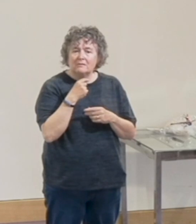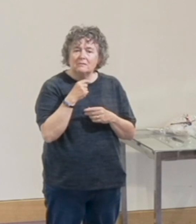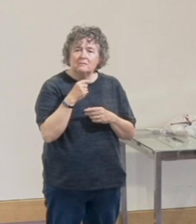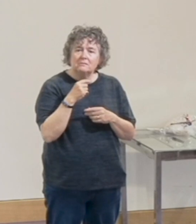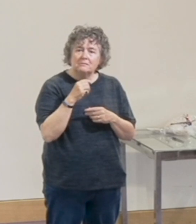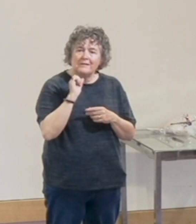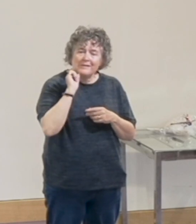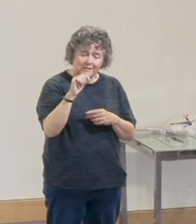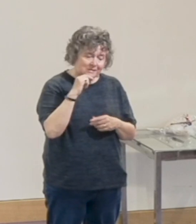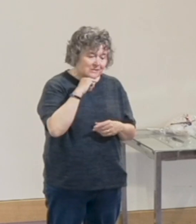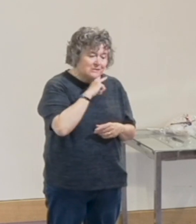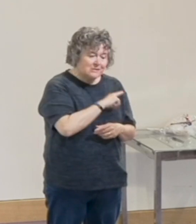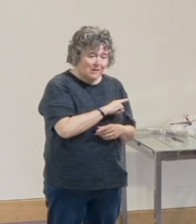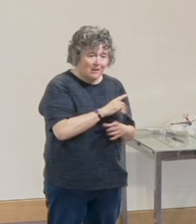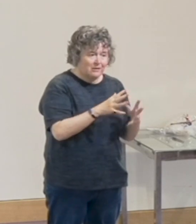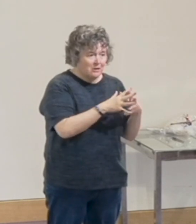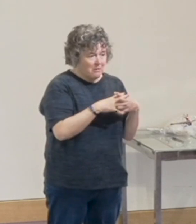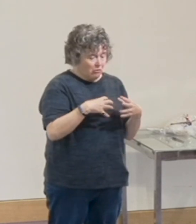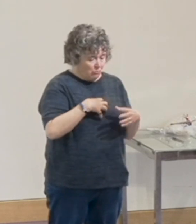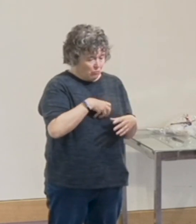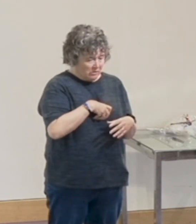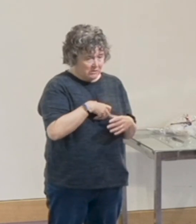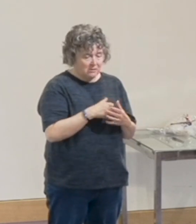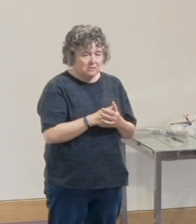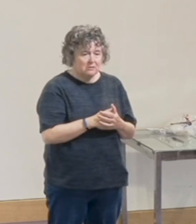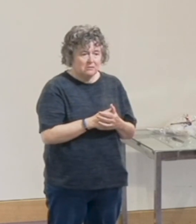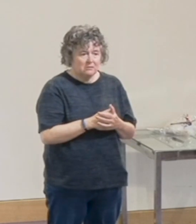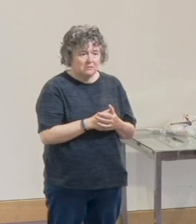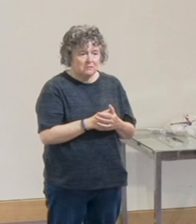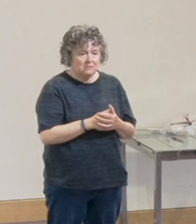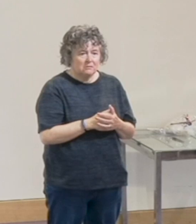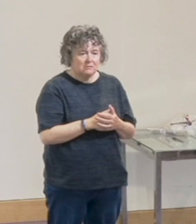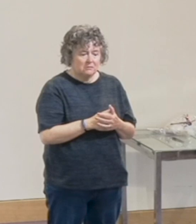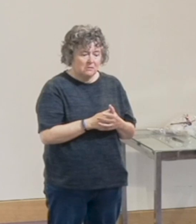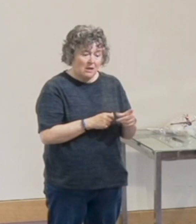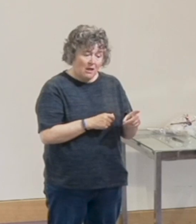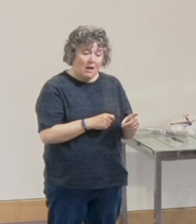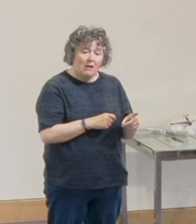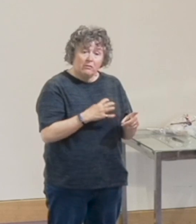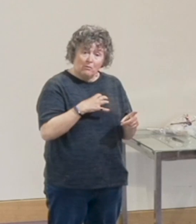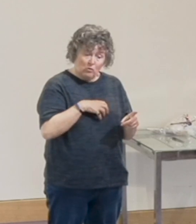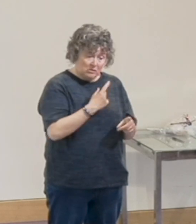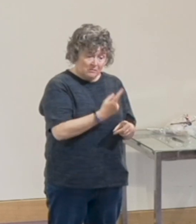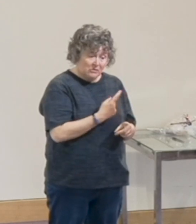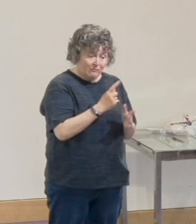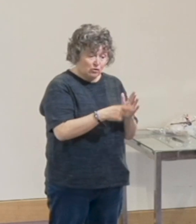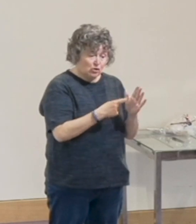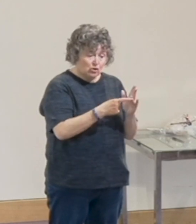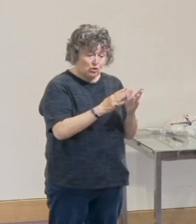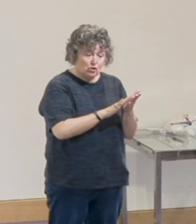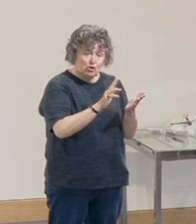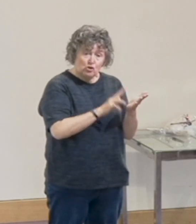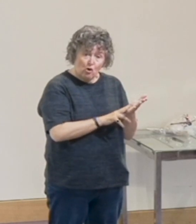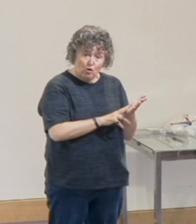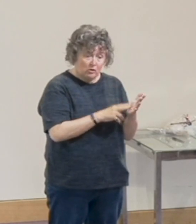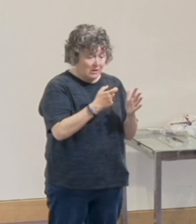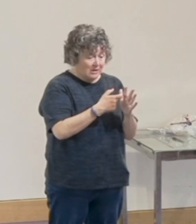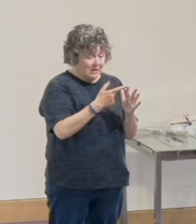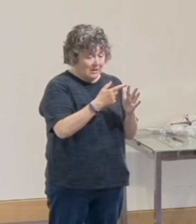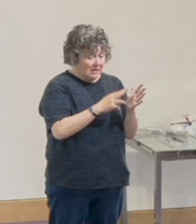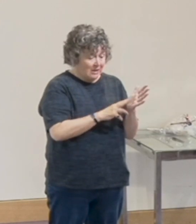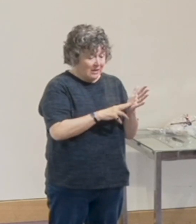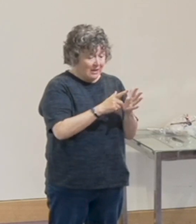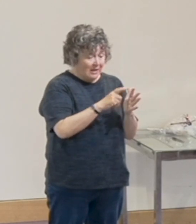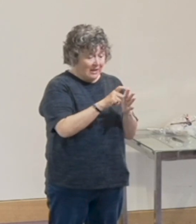Kennedy, the ex-president of the United States. And John himself was known to use this quite regularly. And I suspect it was